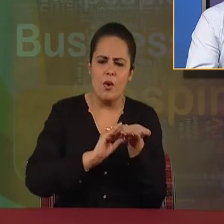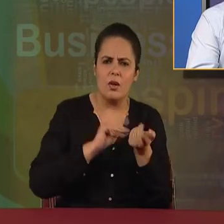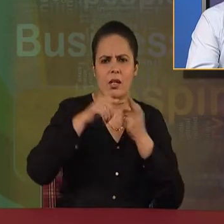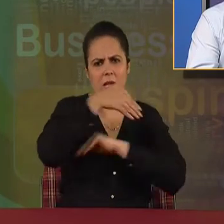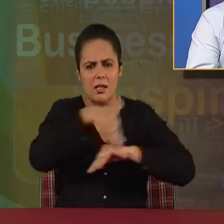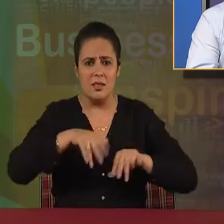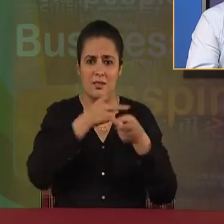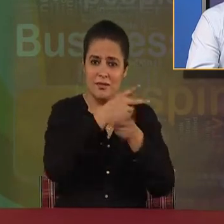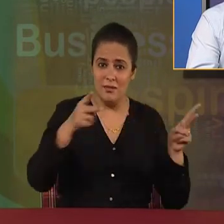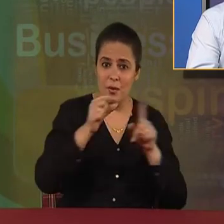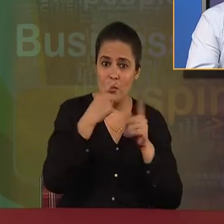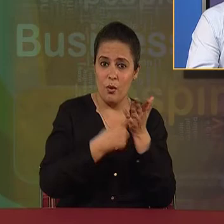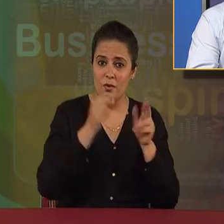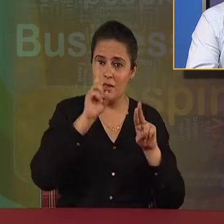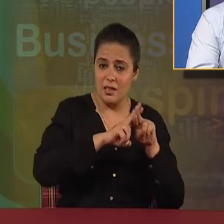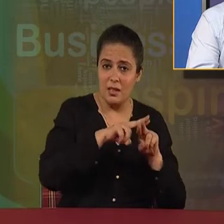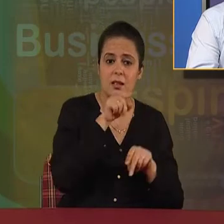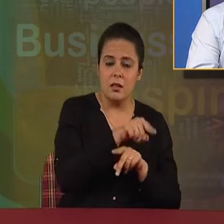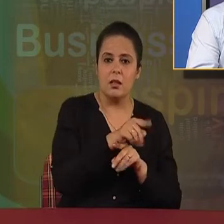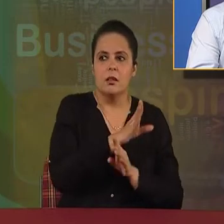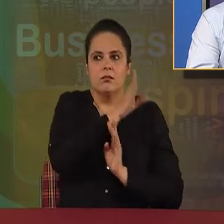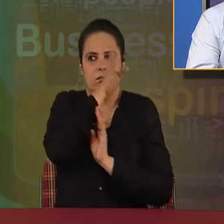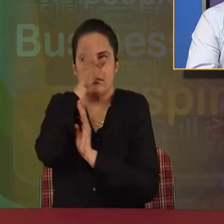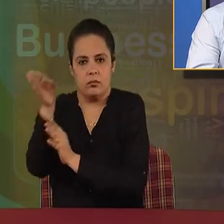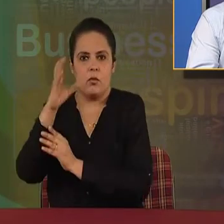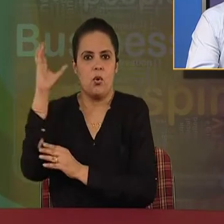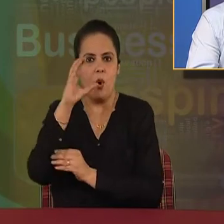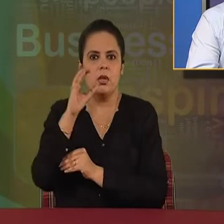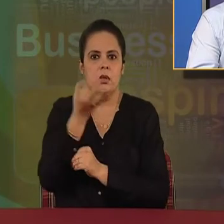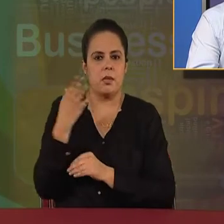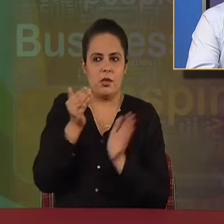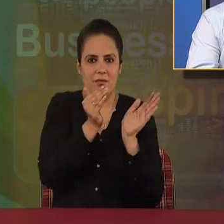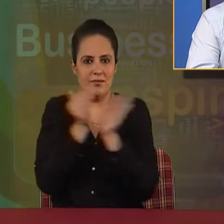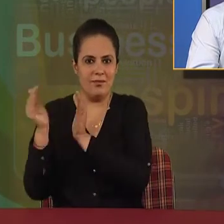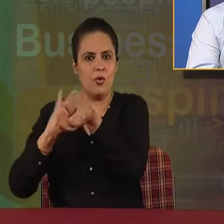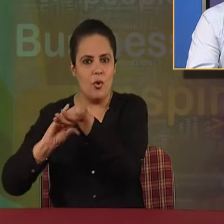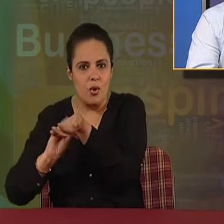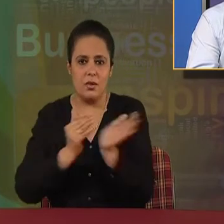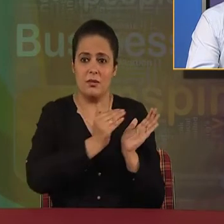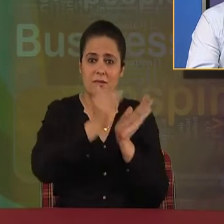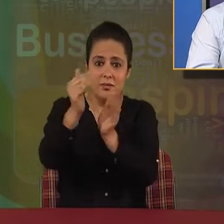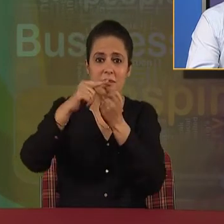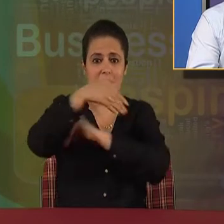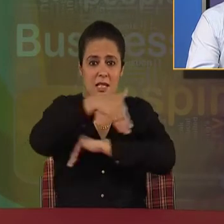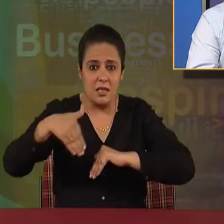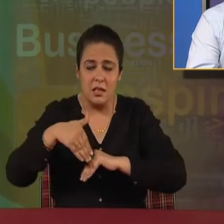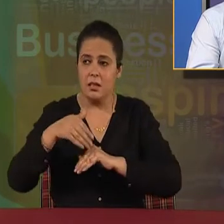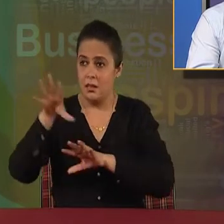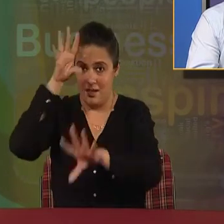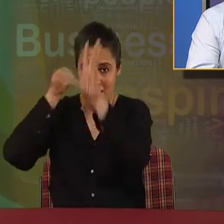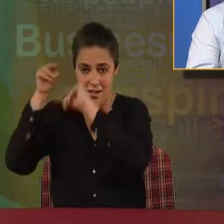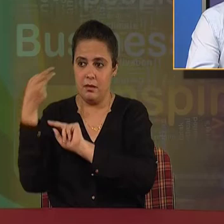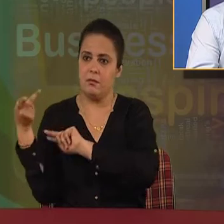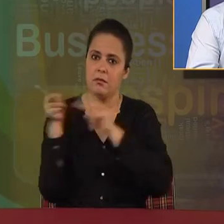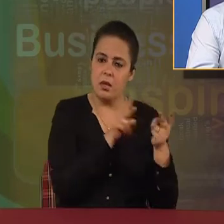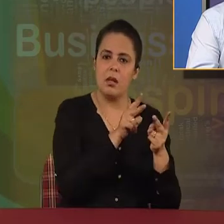systematized body of knowledge, studied in specialized institutions and practiced in real-life situations. This